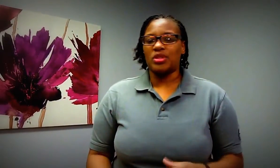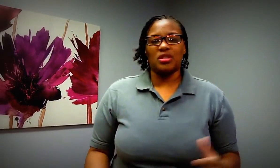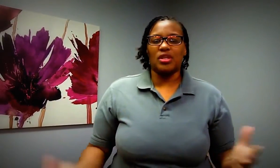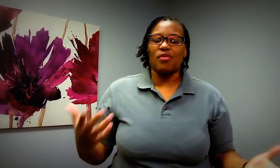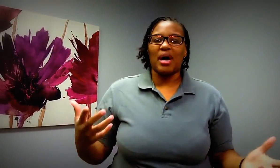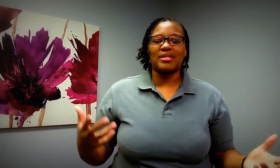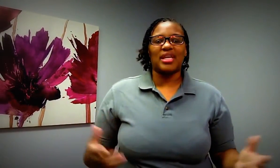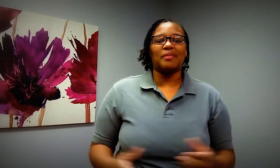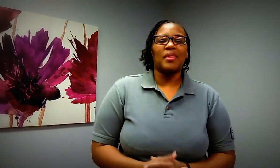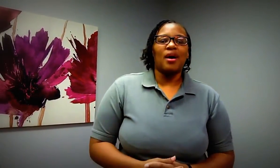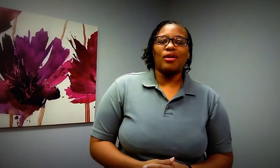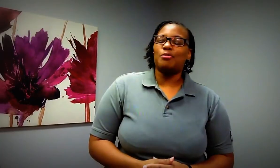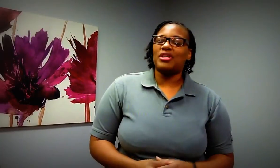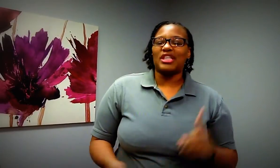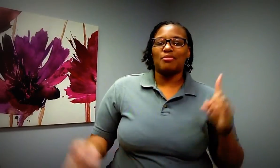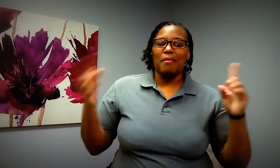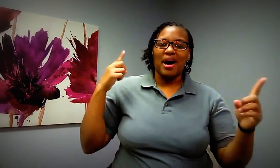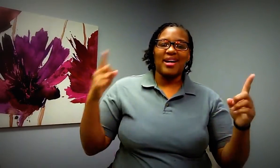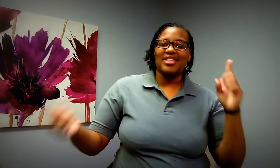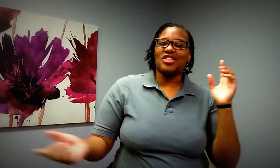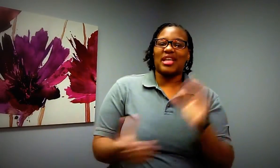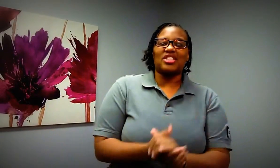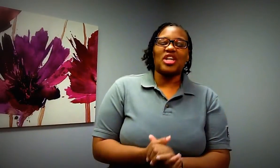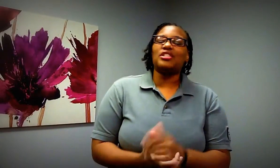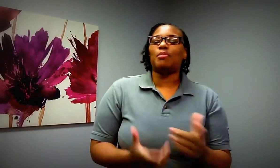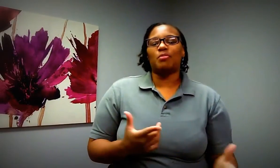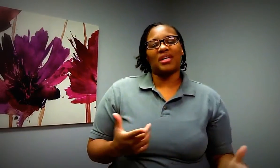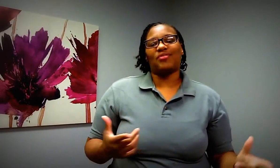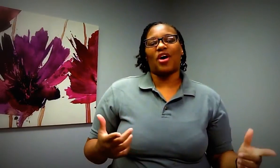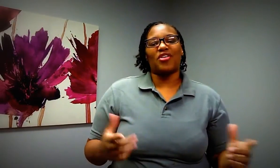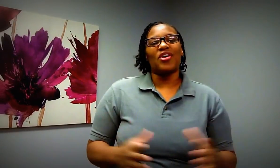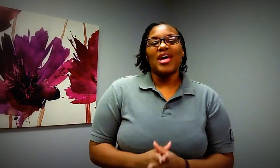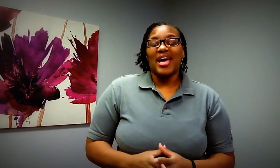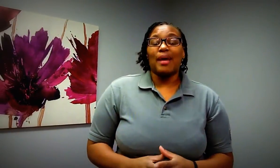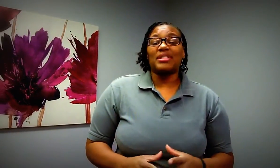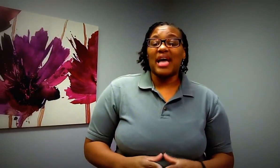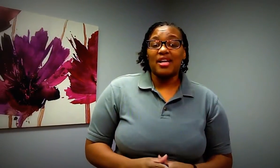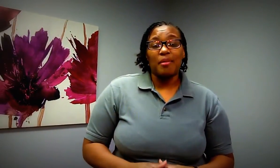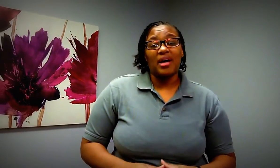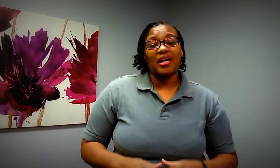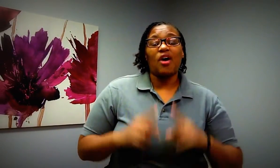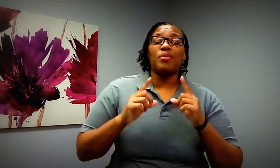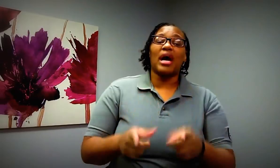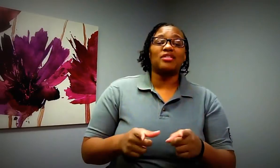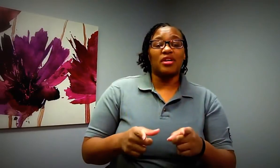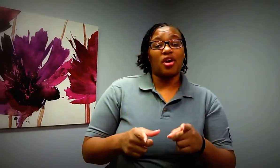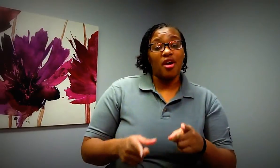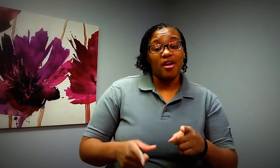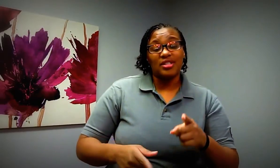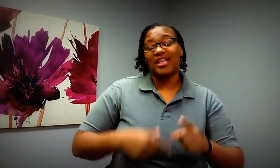with just a different mindset holy spirit touch my mind and just like change your perspective daughter and i'm excited about it i hope you guys are encouraged and